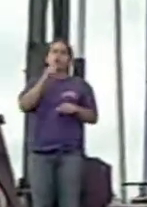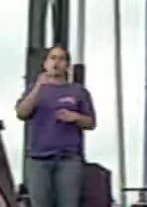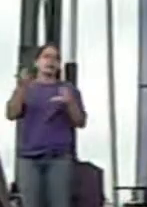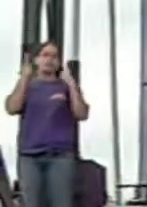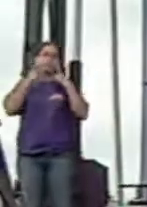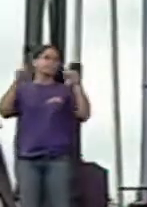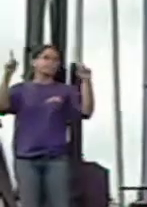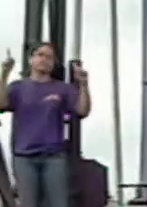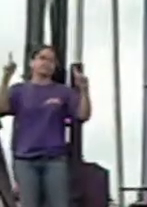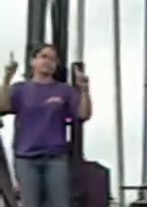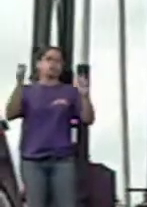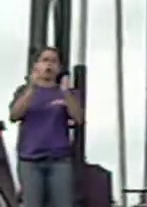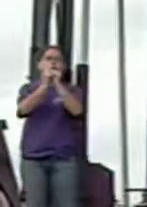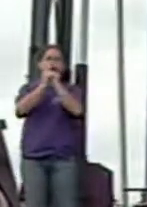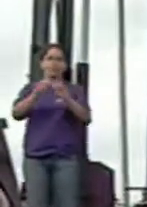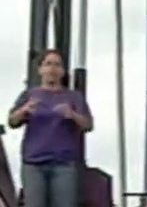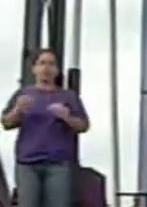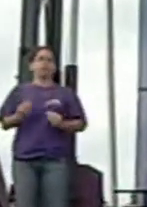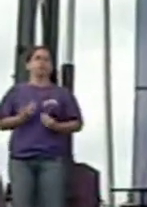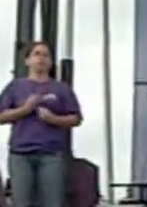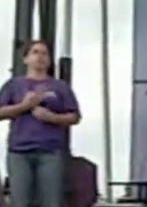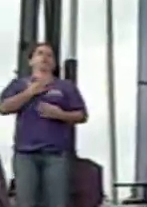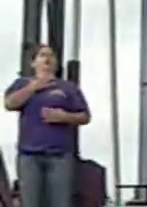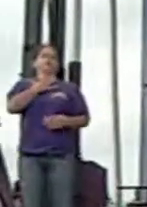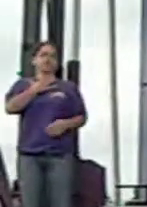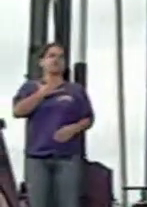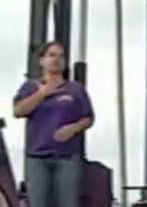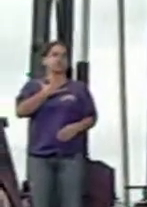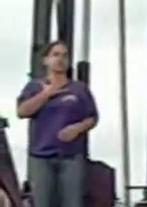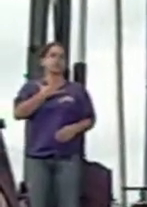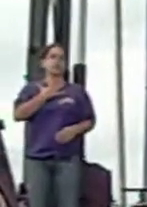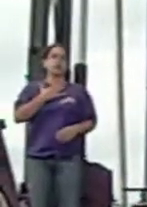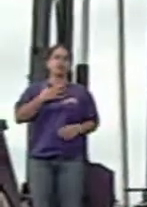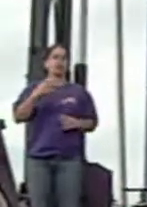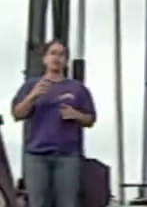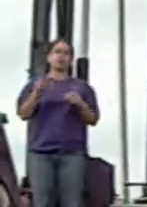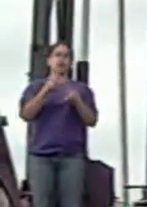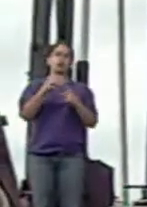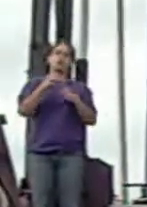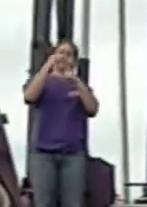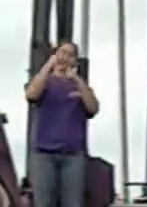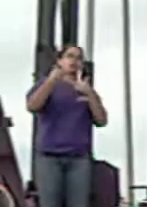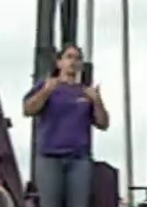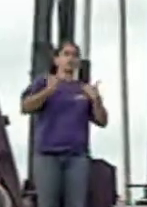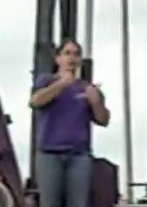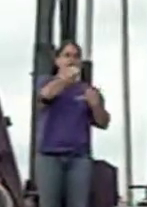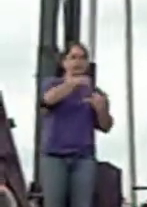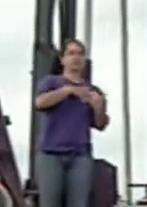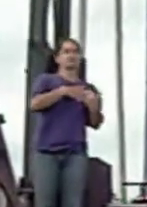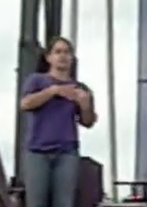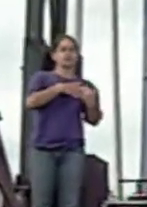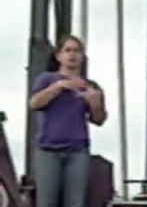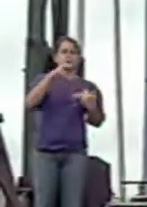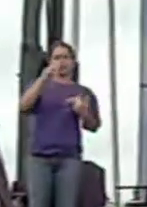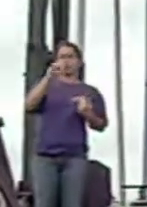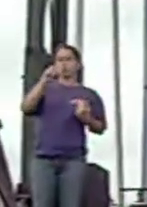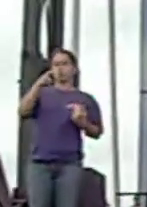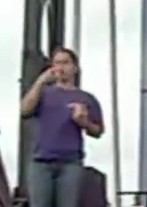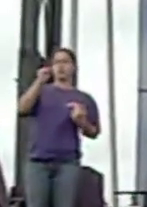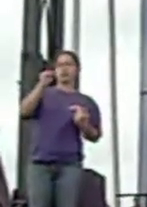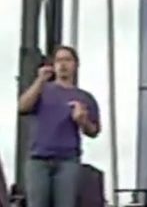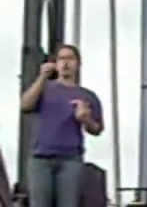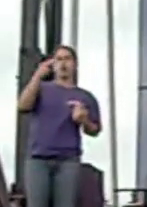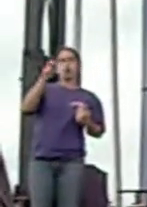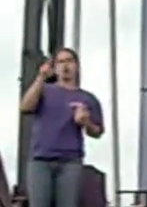without the inspiration of a very special young lady, Morgan Hartman.